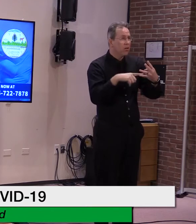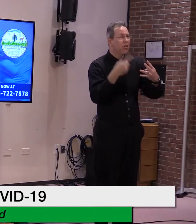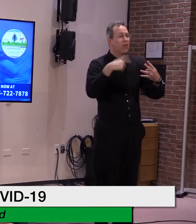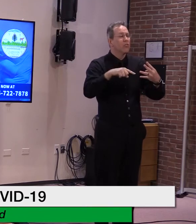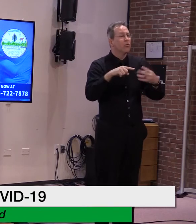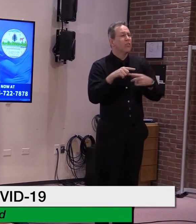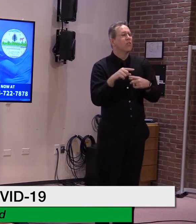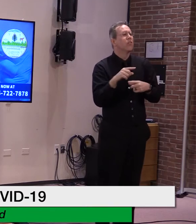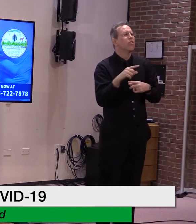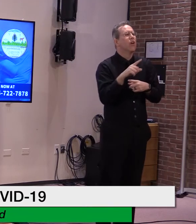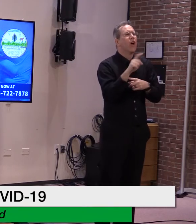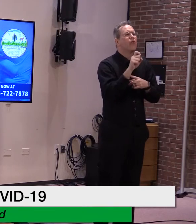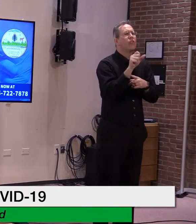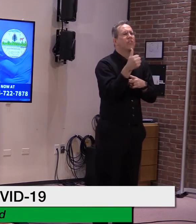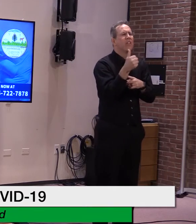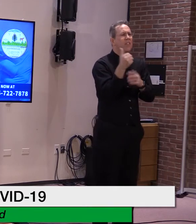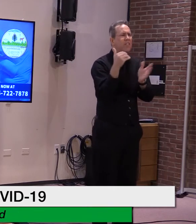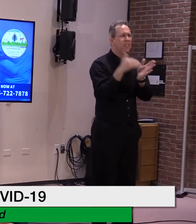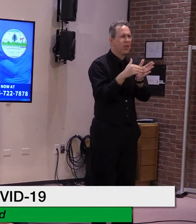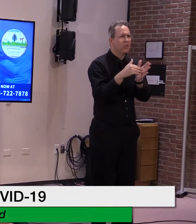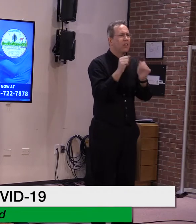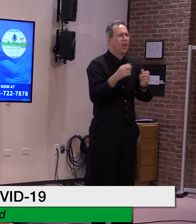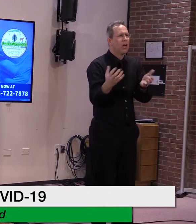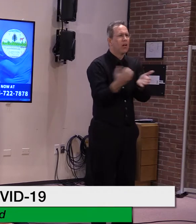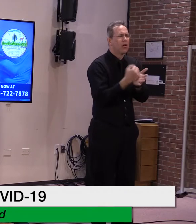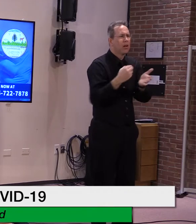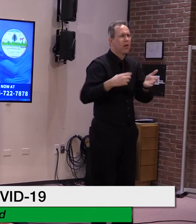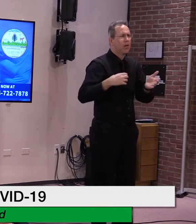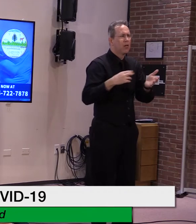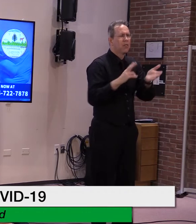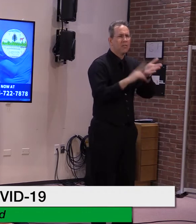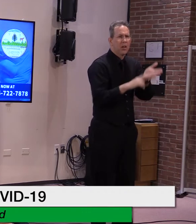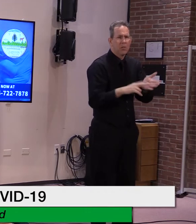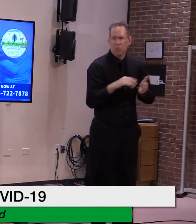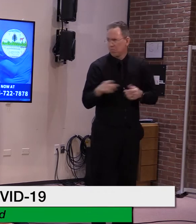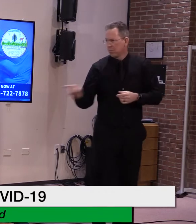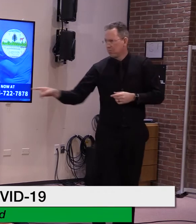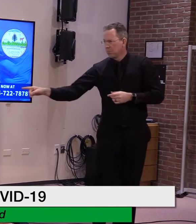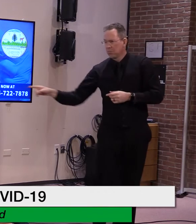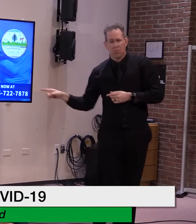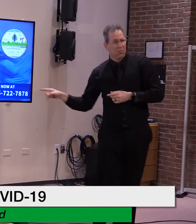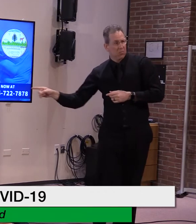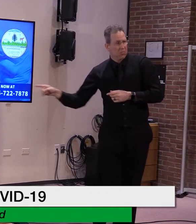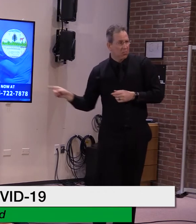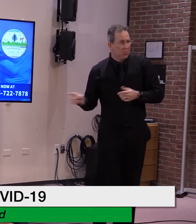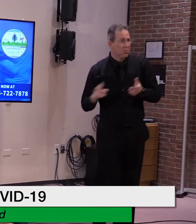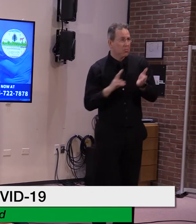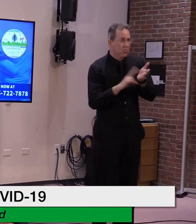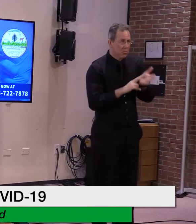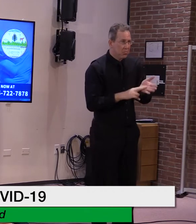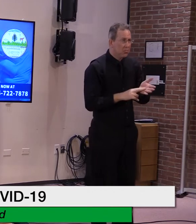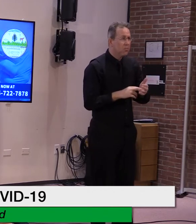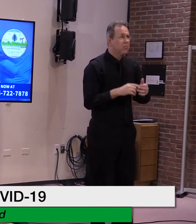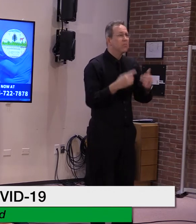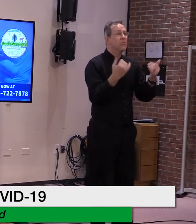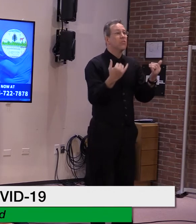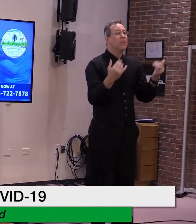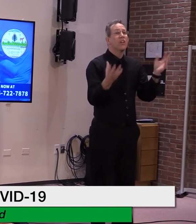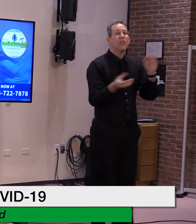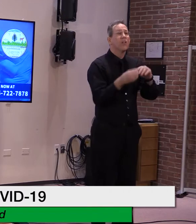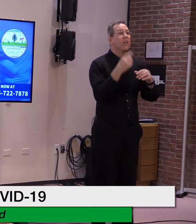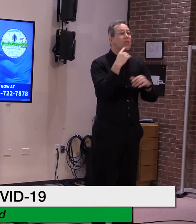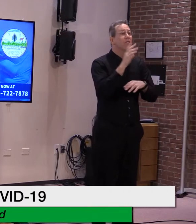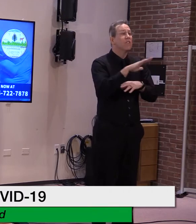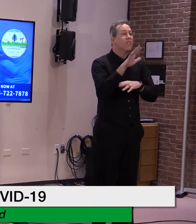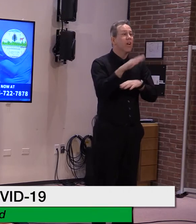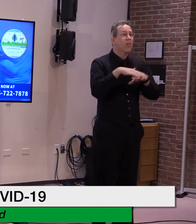vaccine. As of 9am this morning, among those 55 years old and older with high risk conditions, as